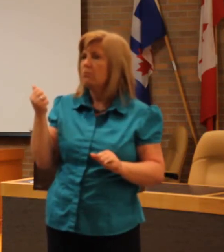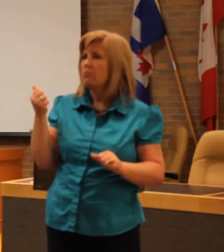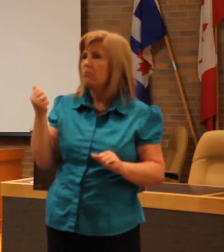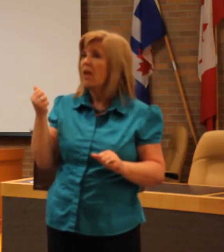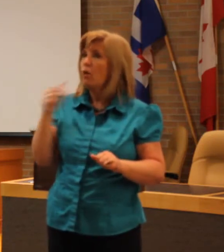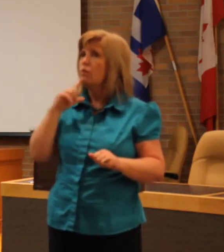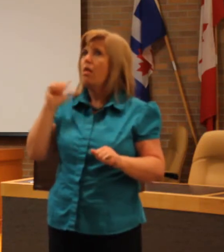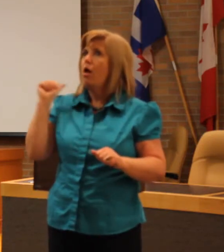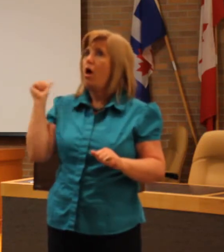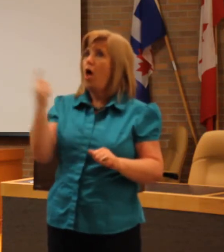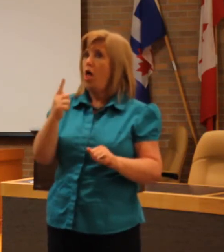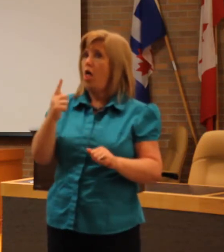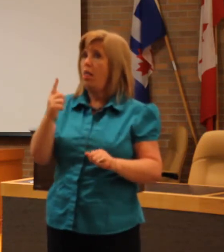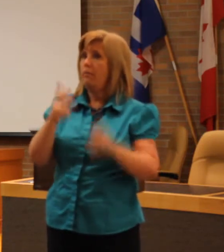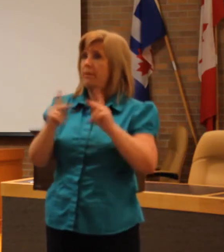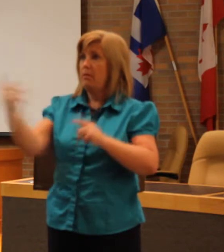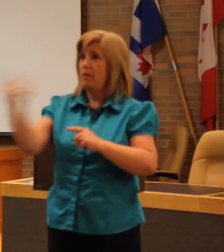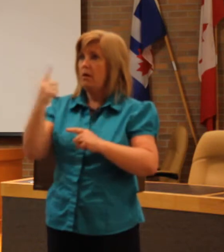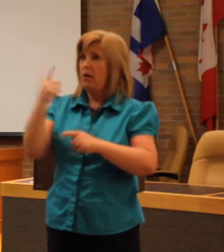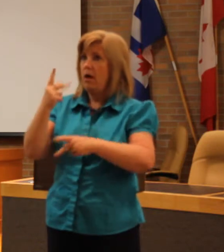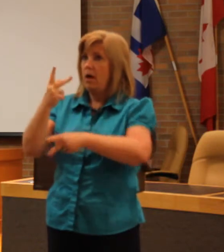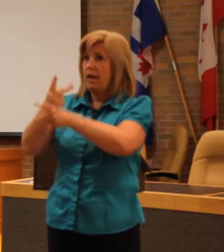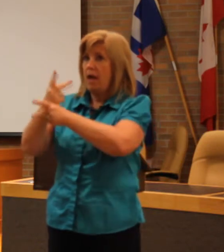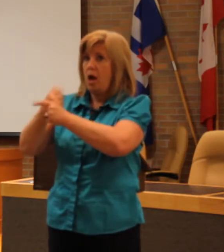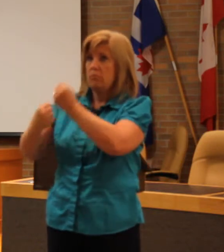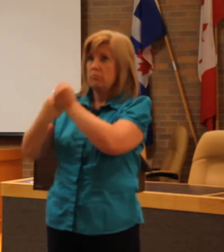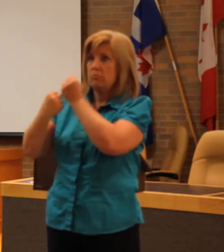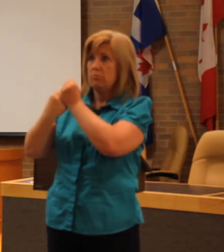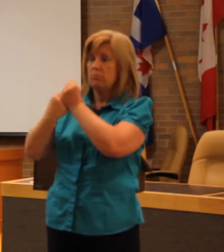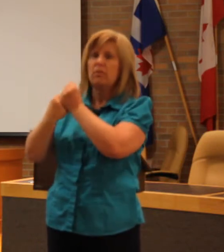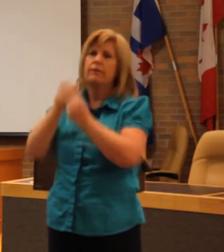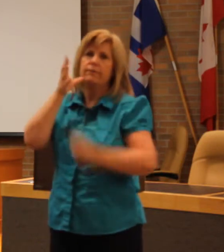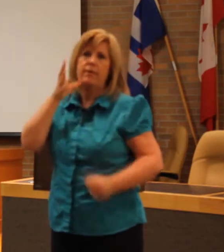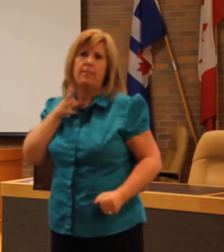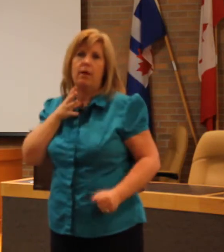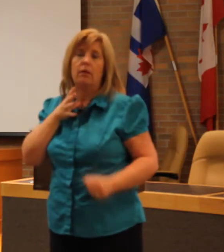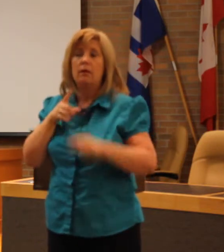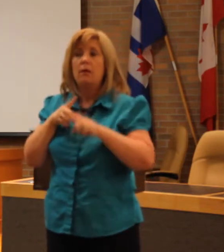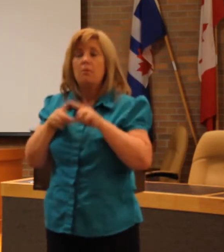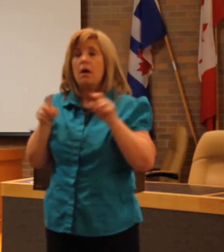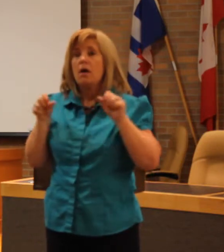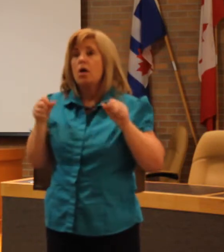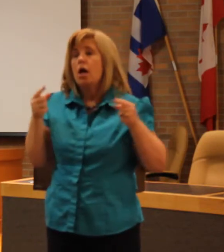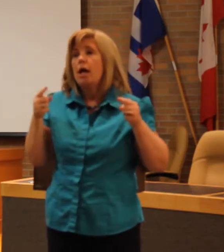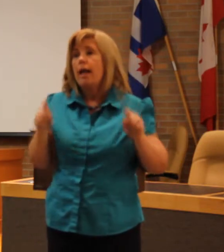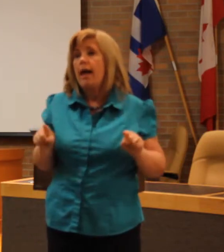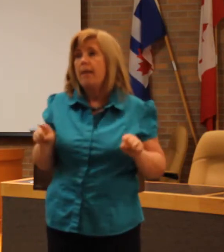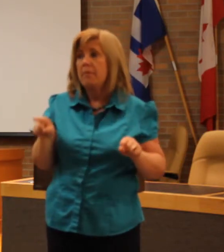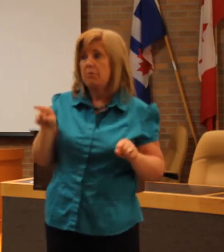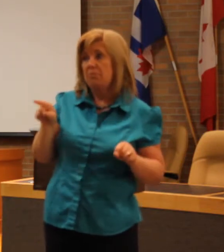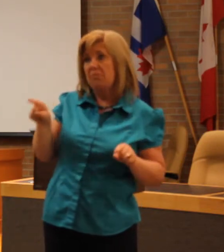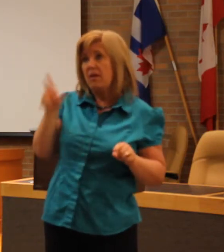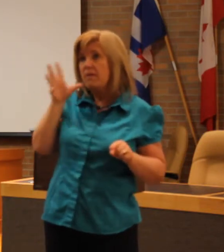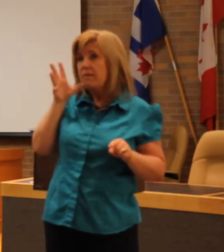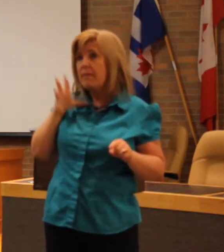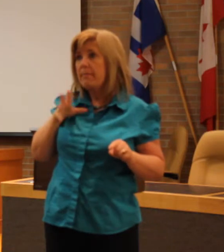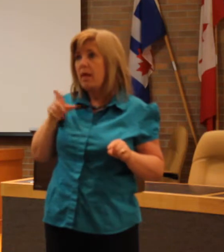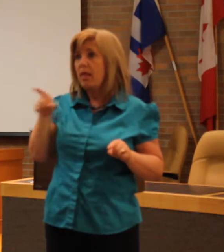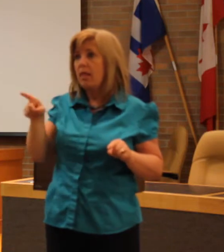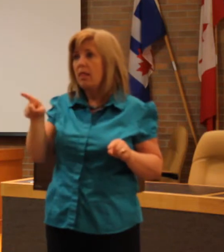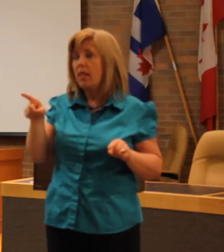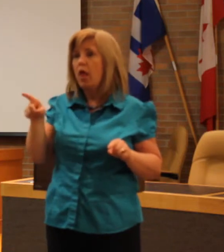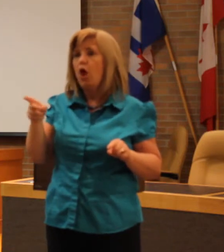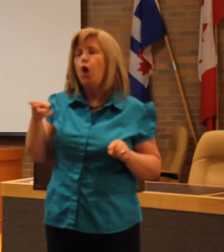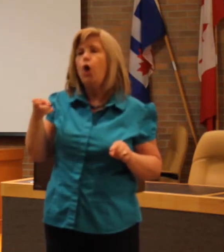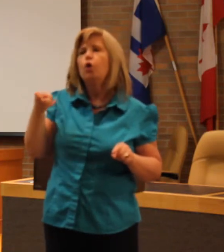have all female carers, but what if, for instance, one day that female caregiver spends